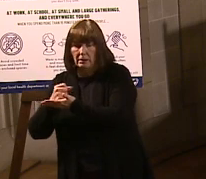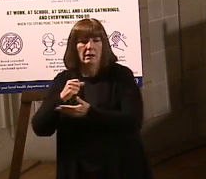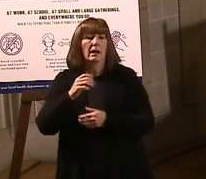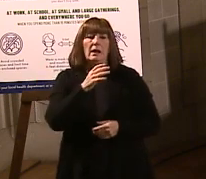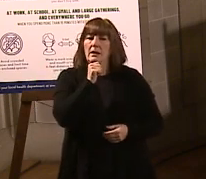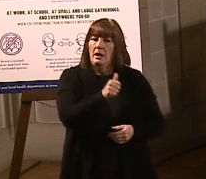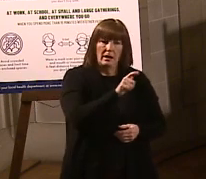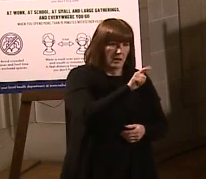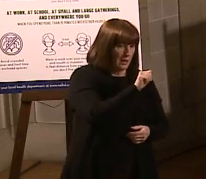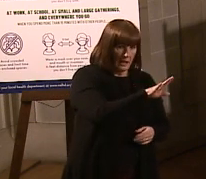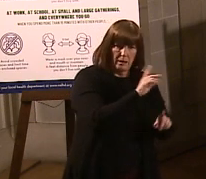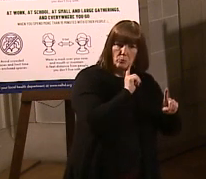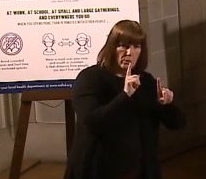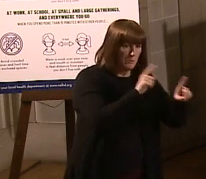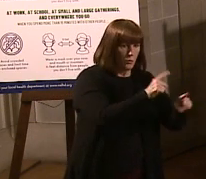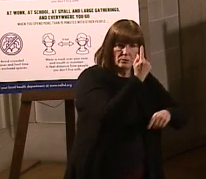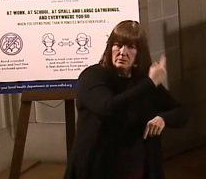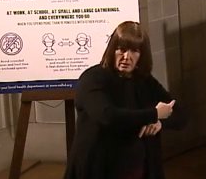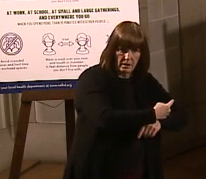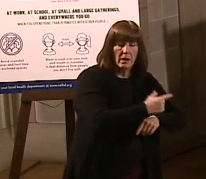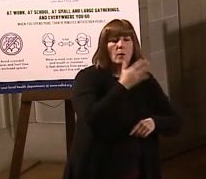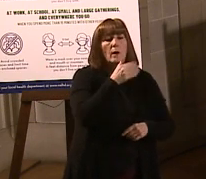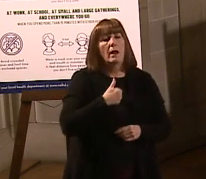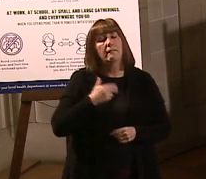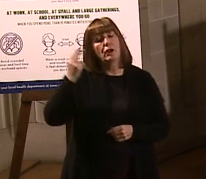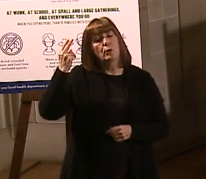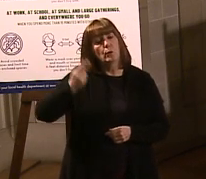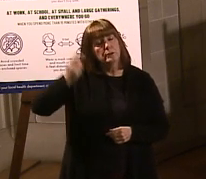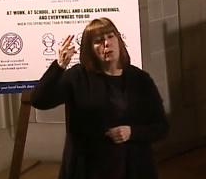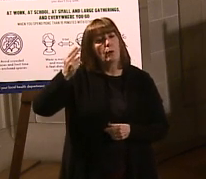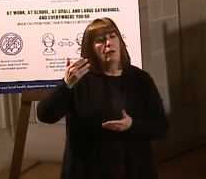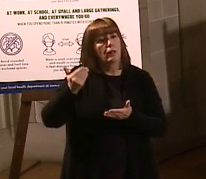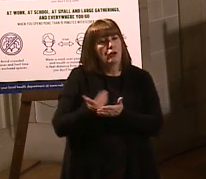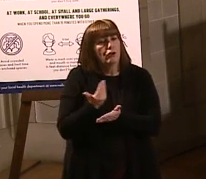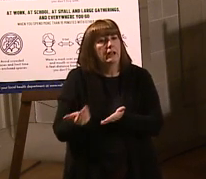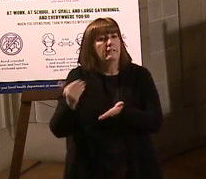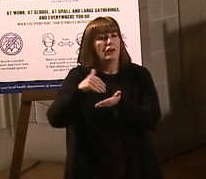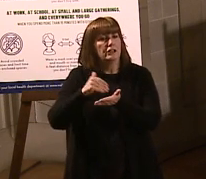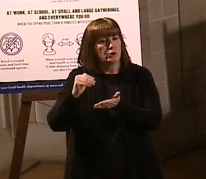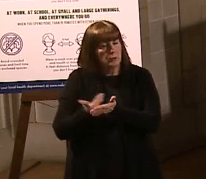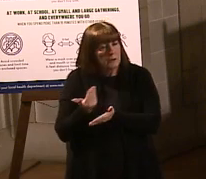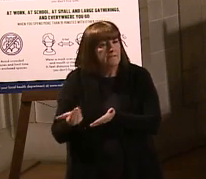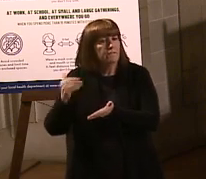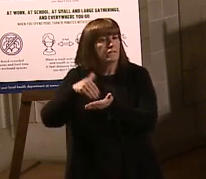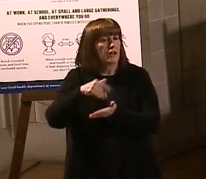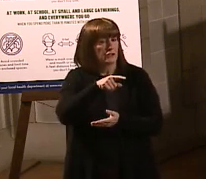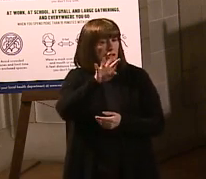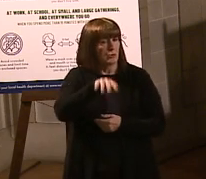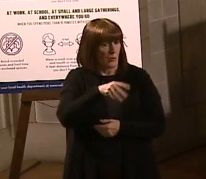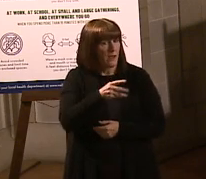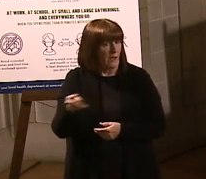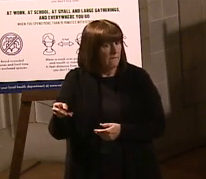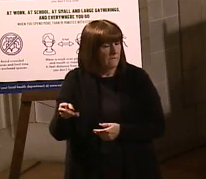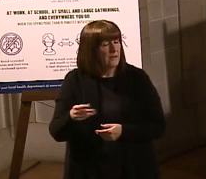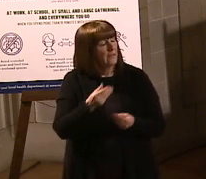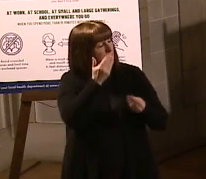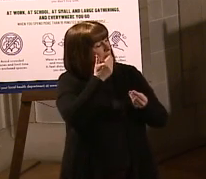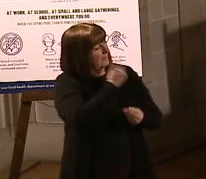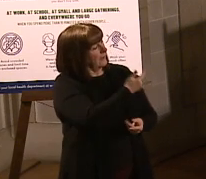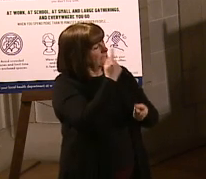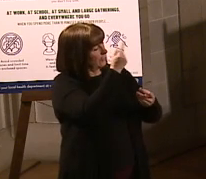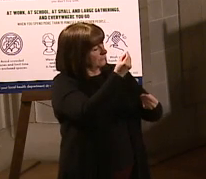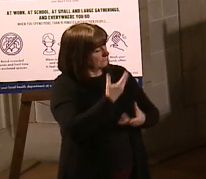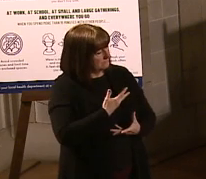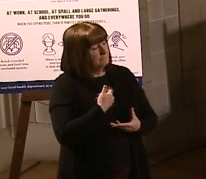date. And there will be a historical refresh of these graphs. Thank you, Governor, for the opportunity to provide this update as we continue